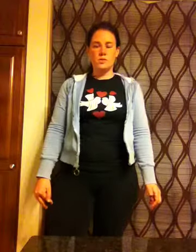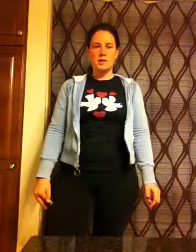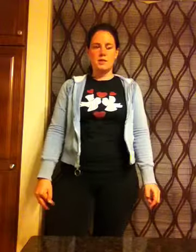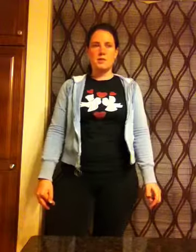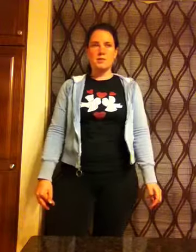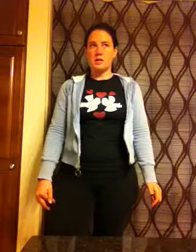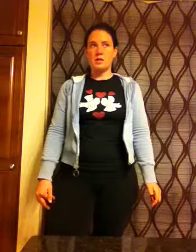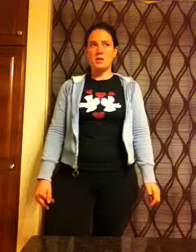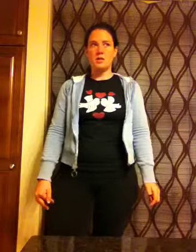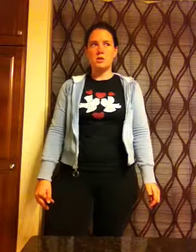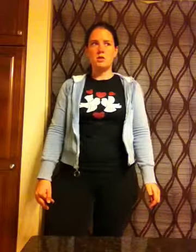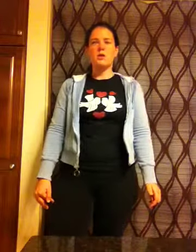signs that you need.